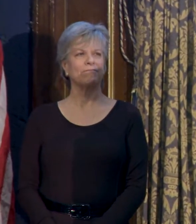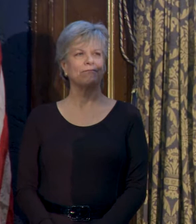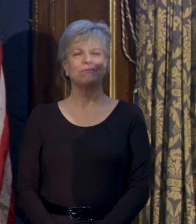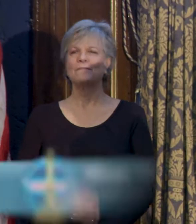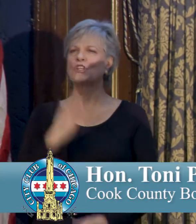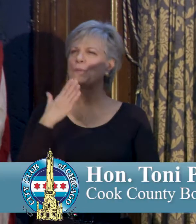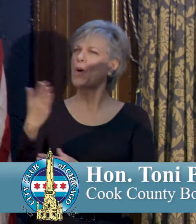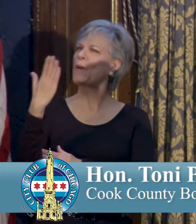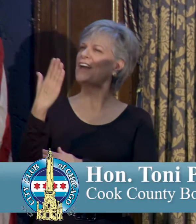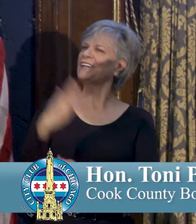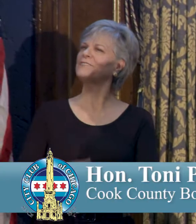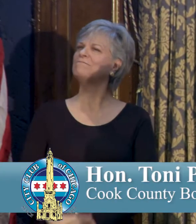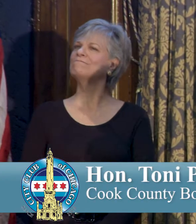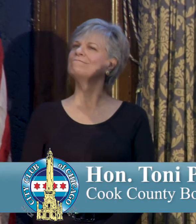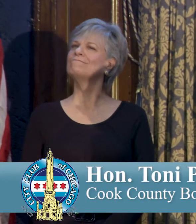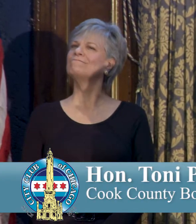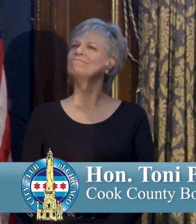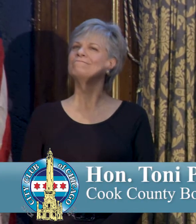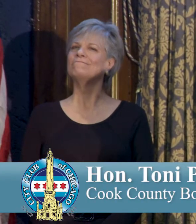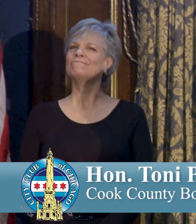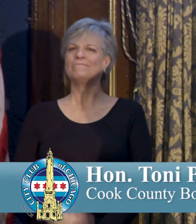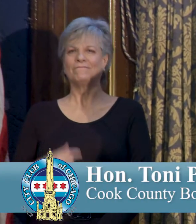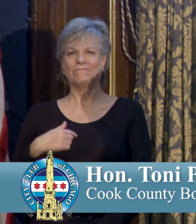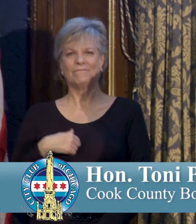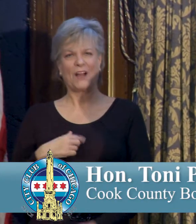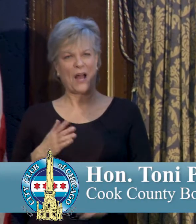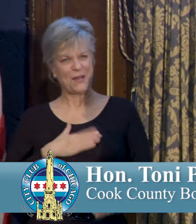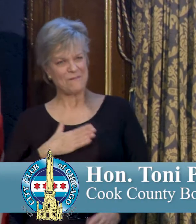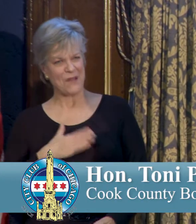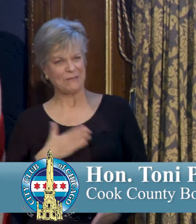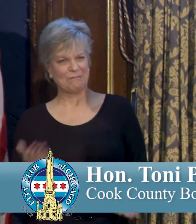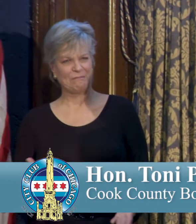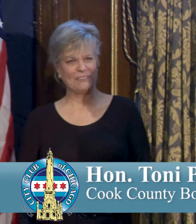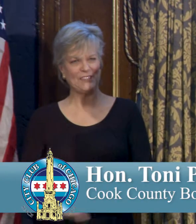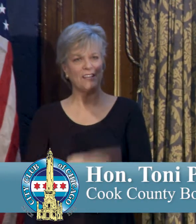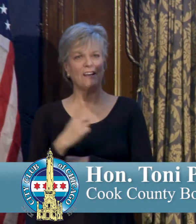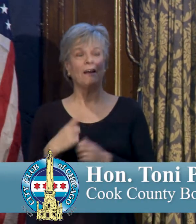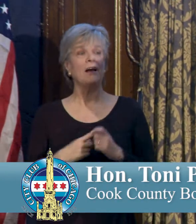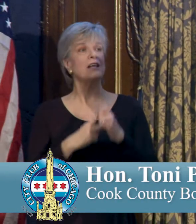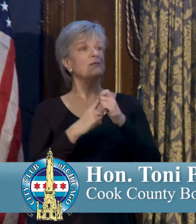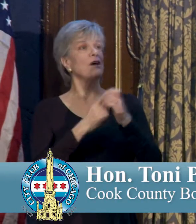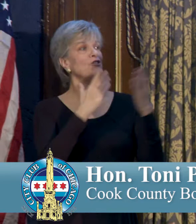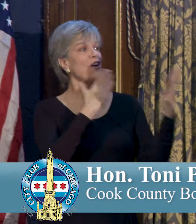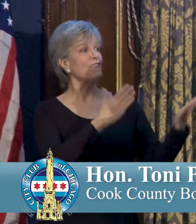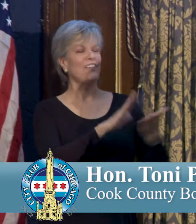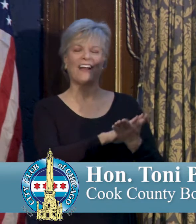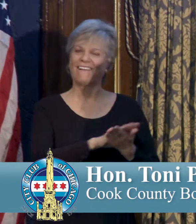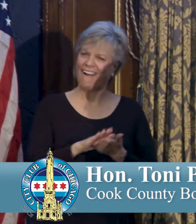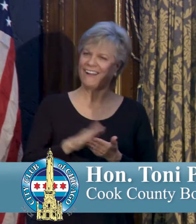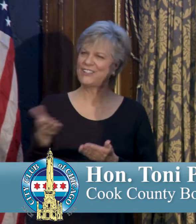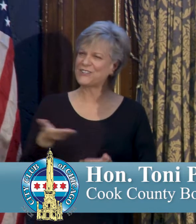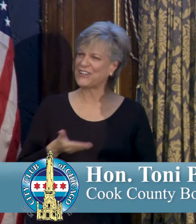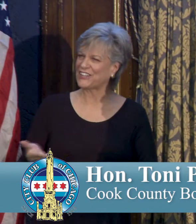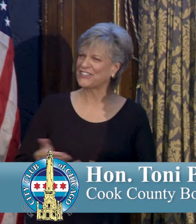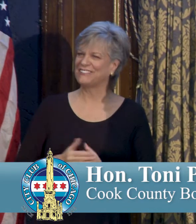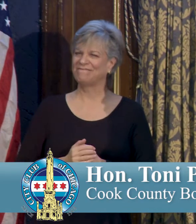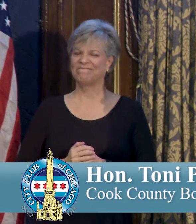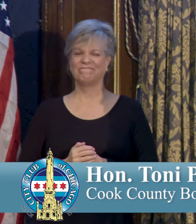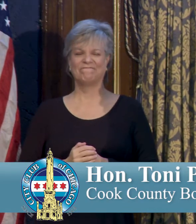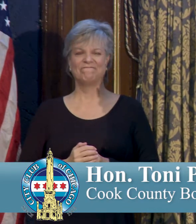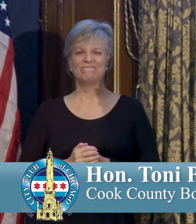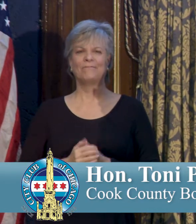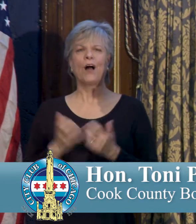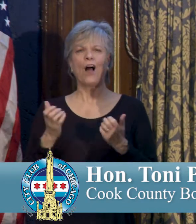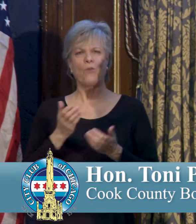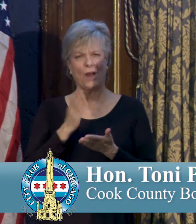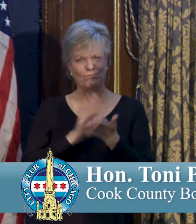Good morning. Good morning. I'm really pleased to be here today, and especially I'm grateful for that kind introduction. I